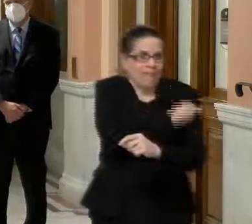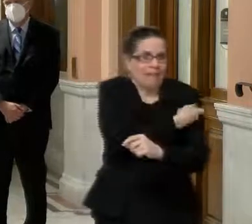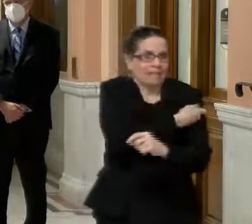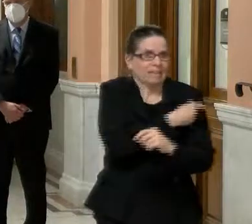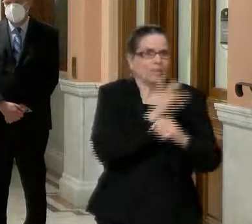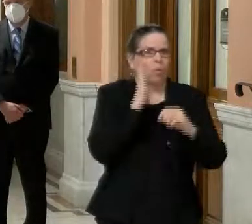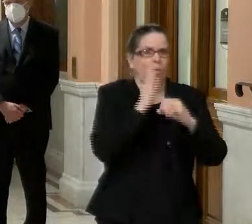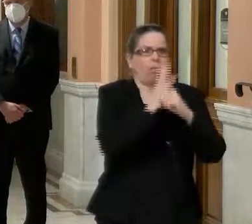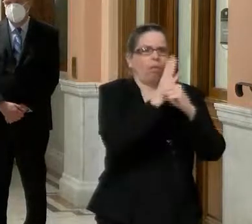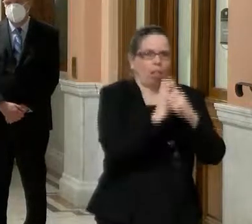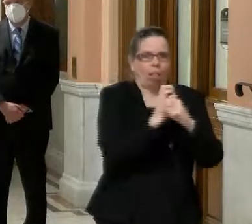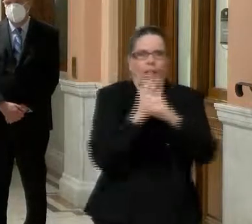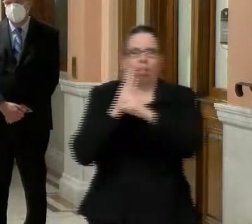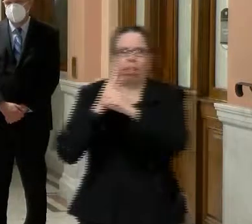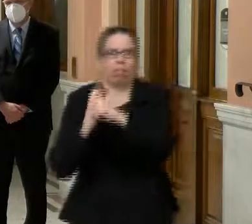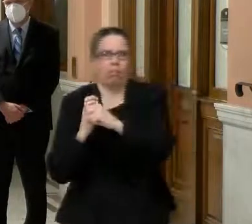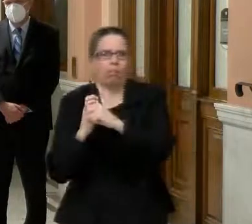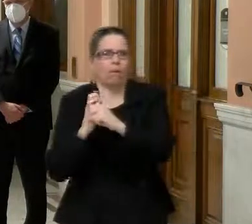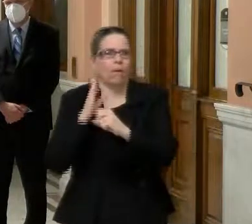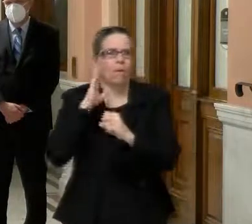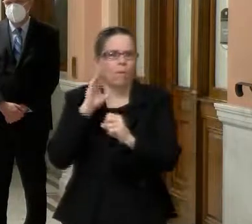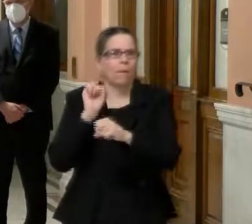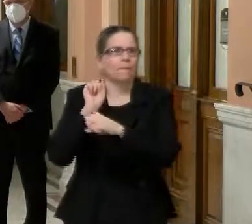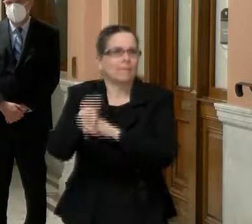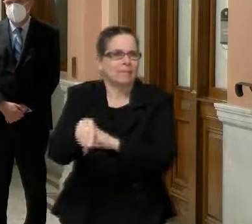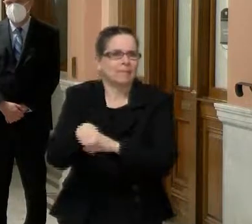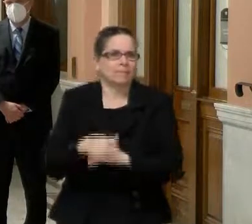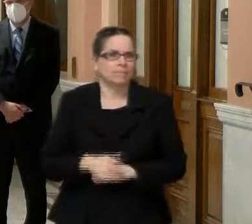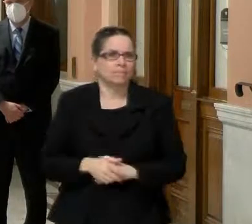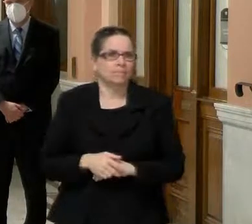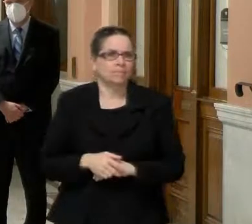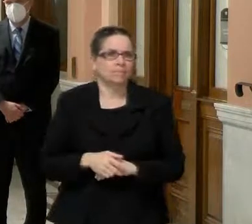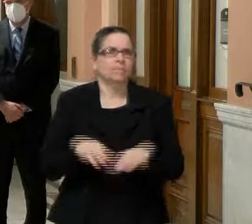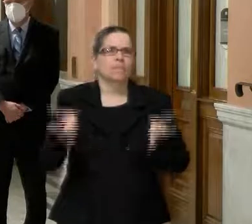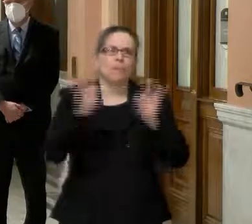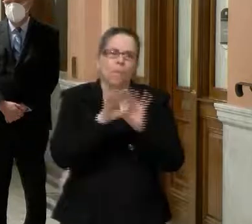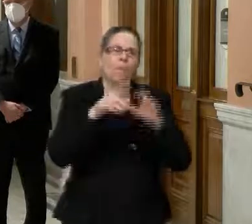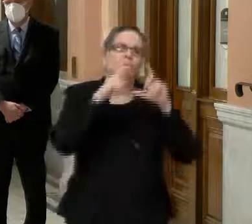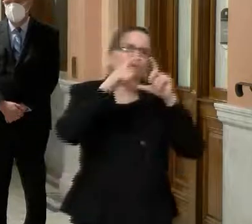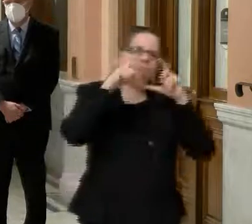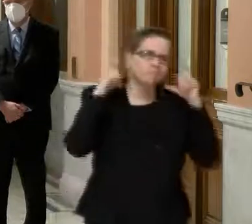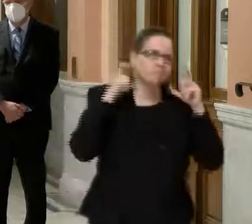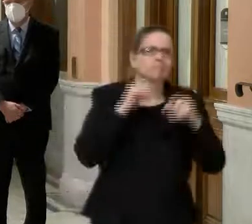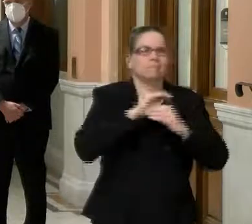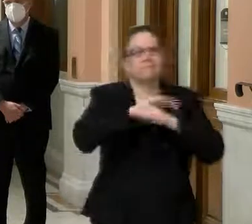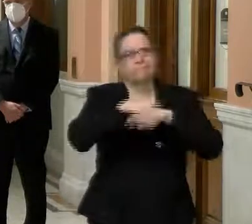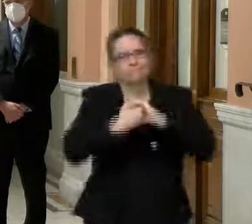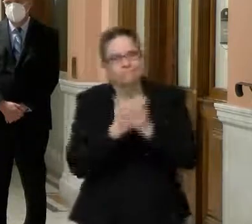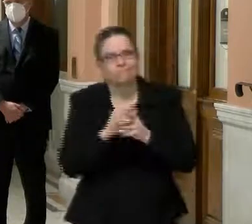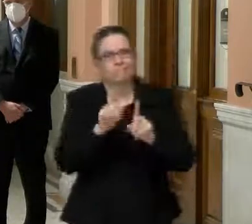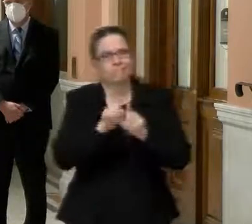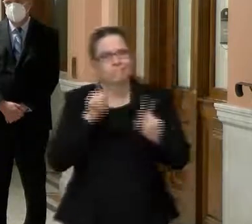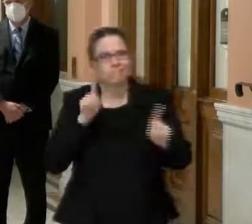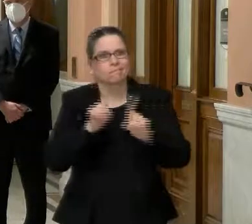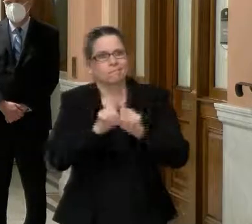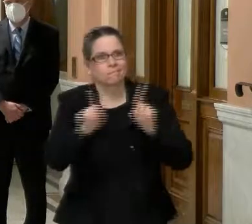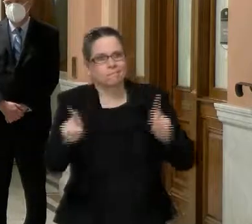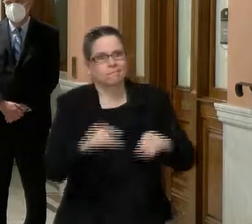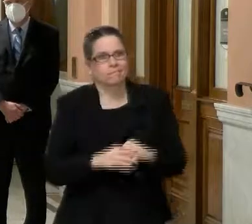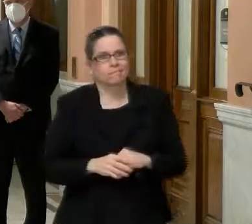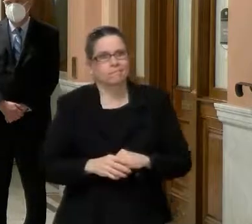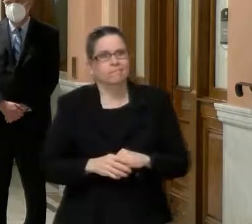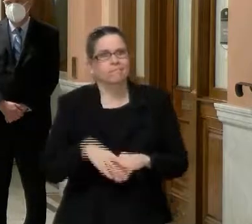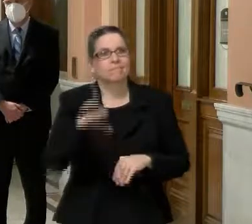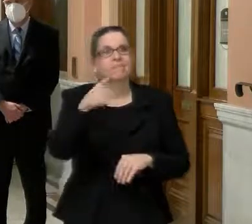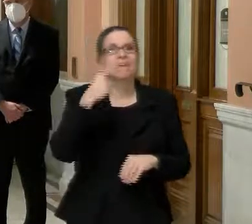those vaccinations out there, we can still beat it back. But if everybody has the attitude of, okay, now the governor has lifted